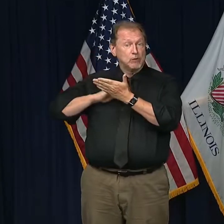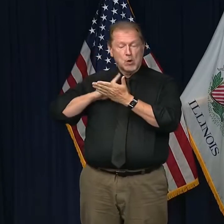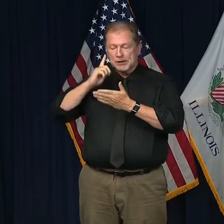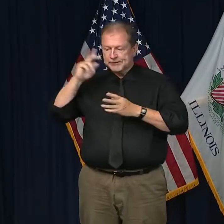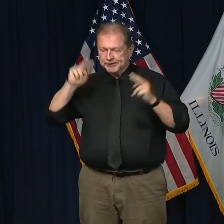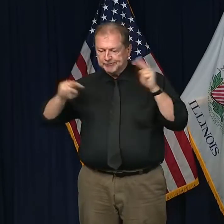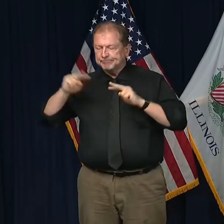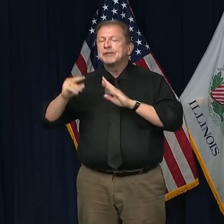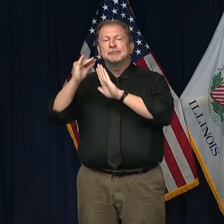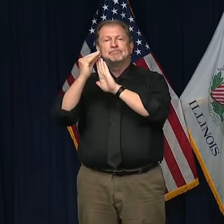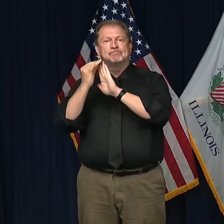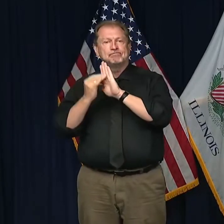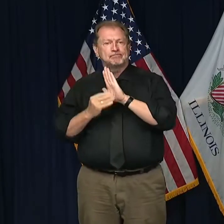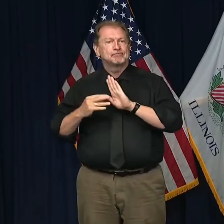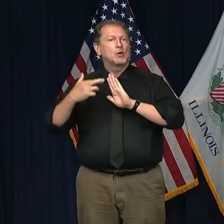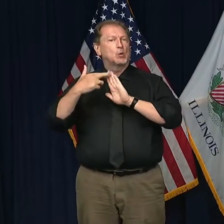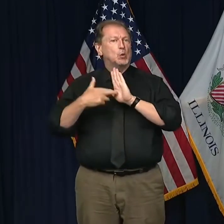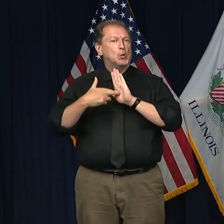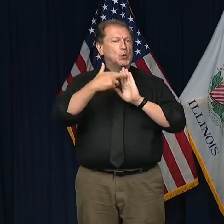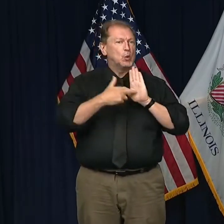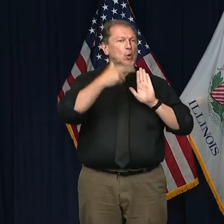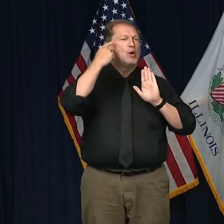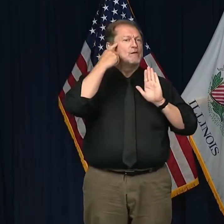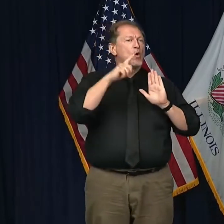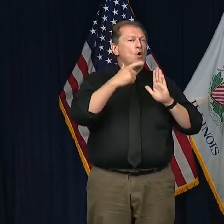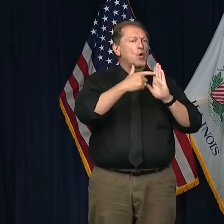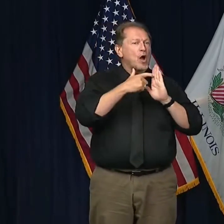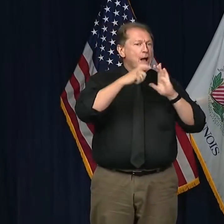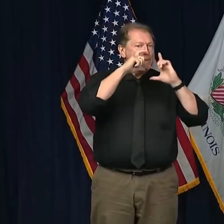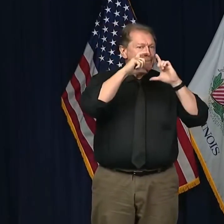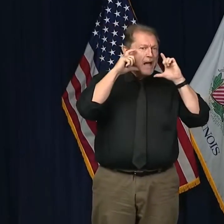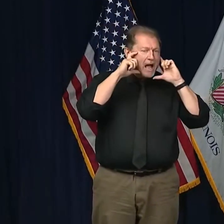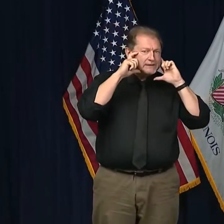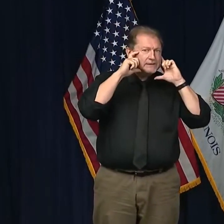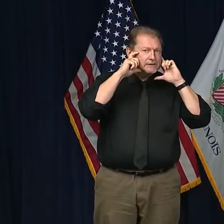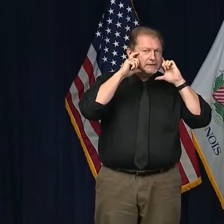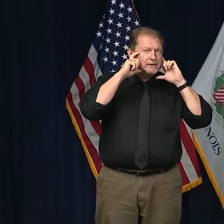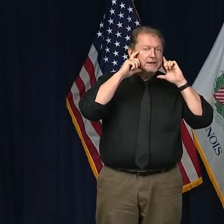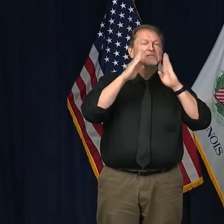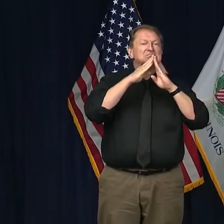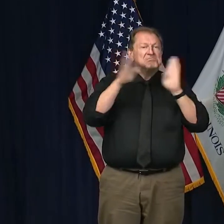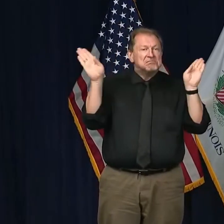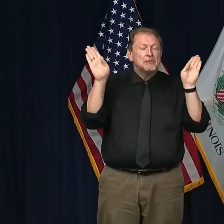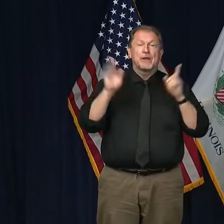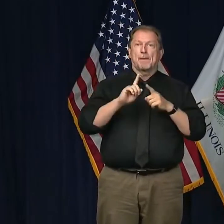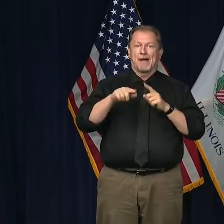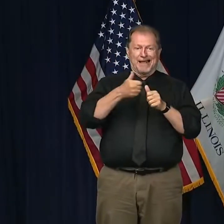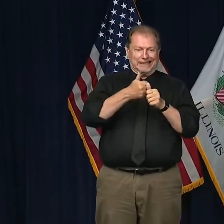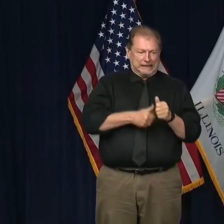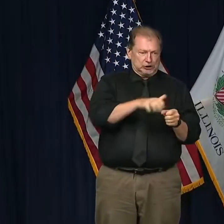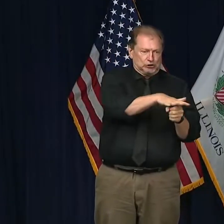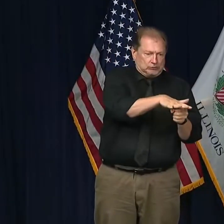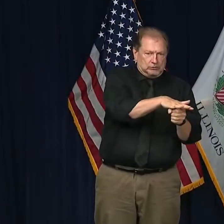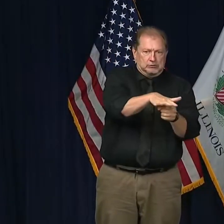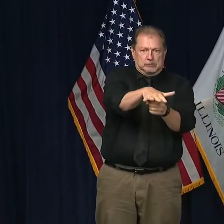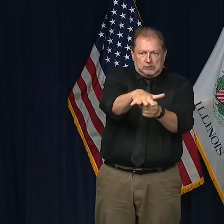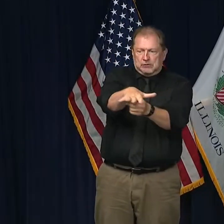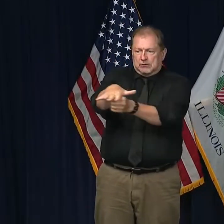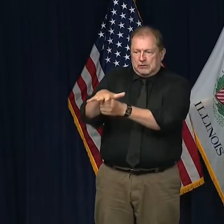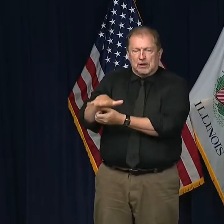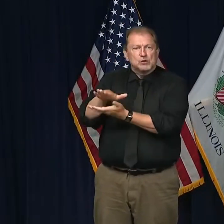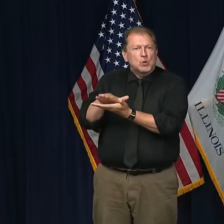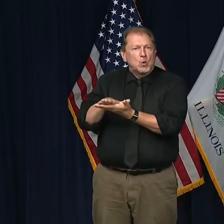in schools that are adhered to. But because each school is so much different, there are different campuses, there are differently configured